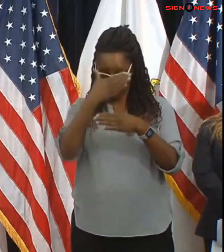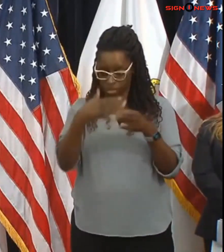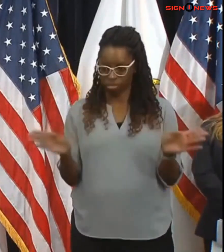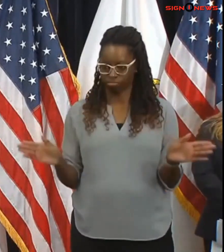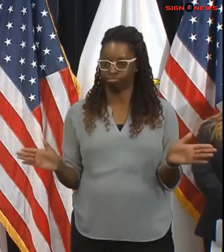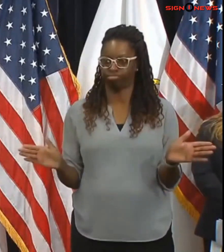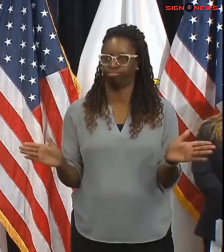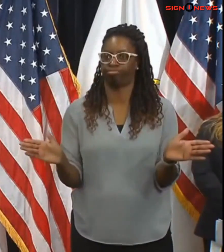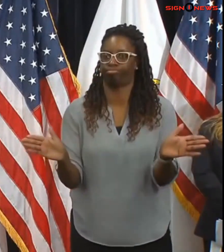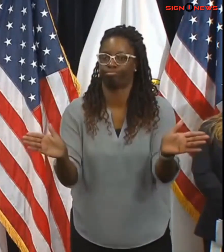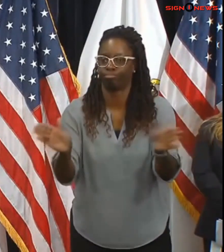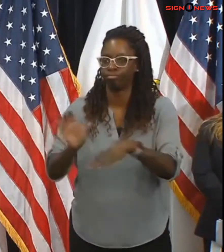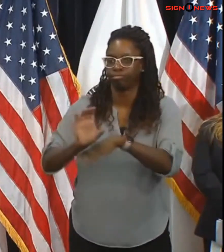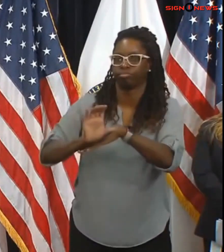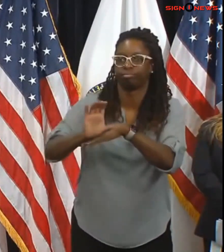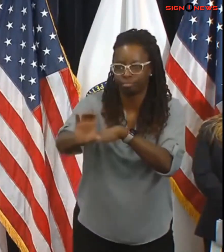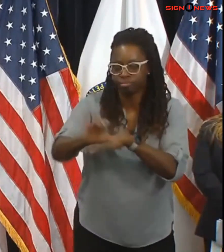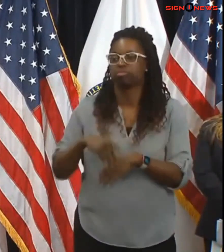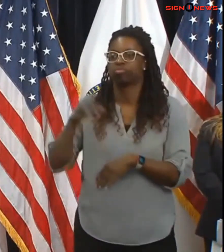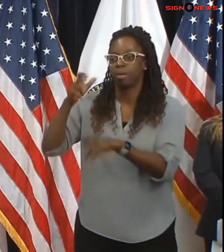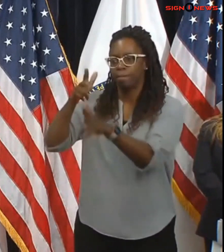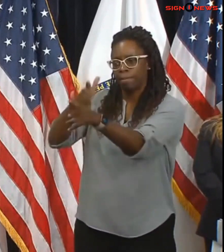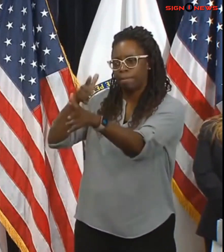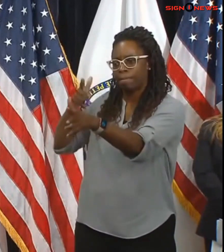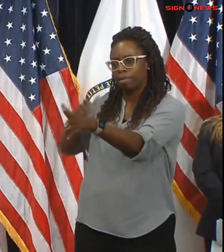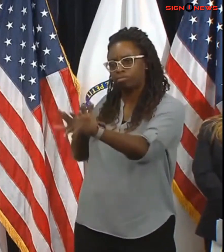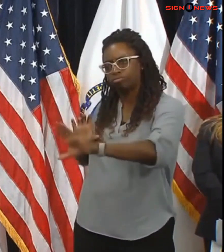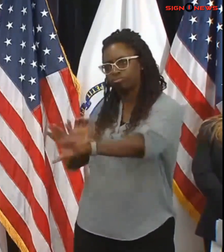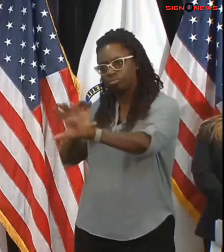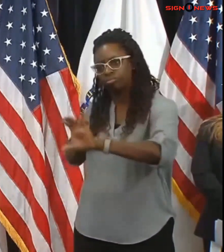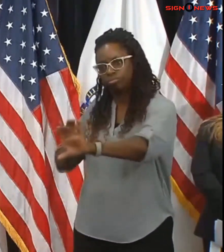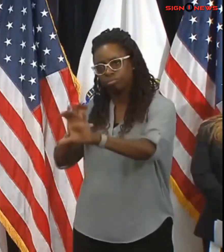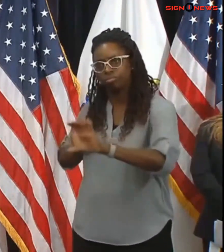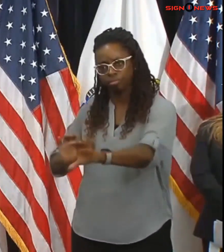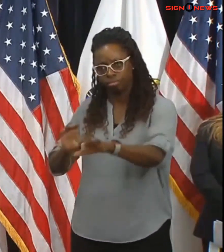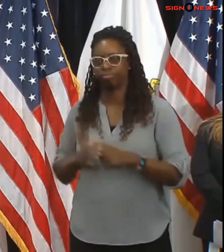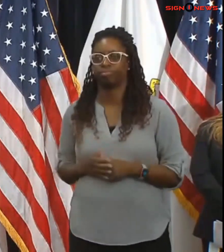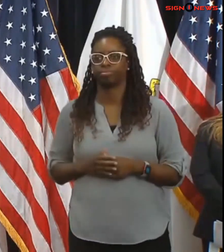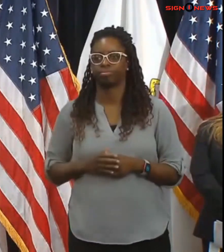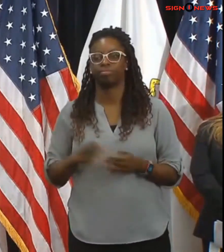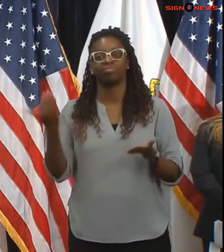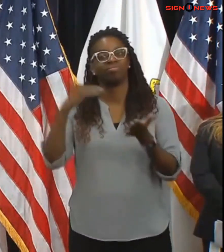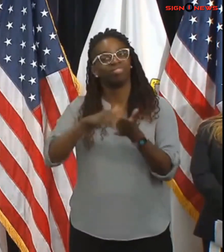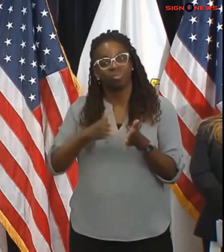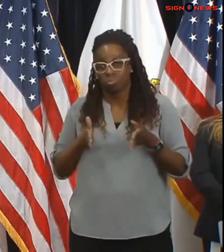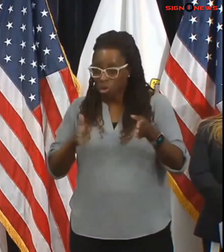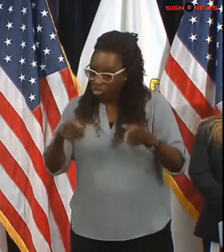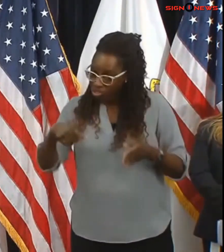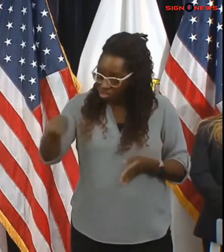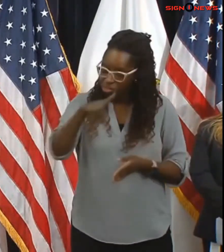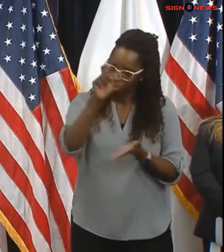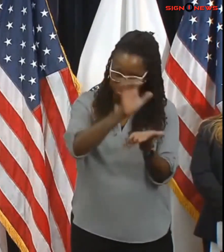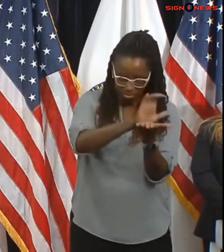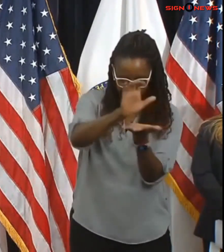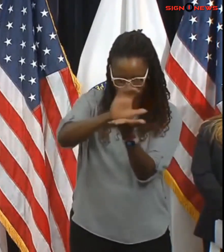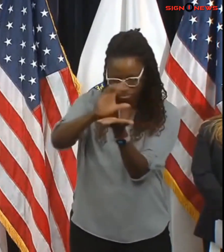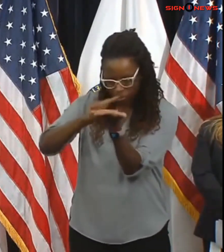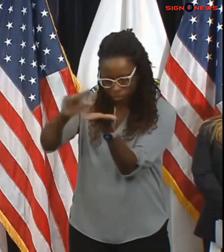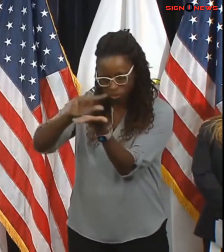about our efforts to keep the roads clear along with his colleagues at the DOT and Jonathan Gulliver in a minute. The